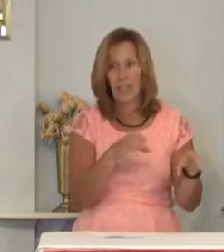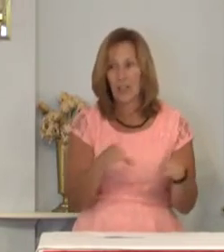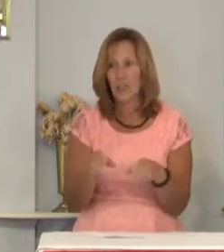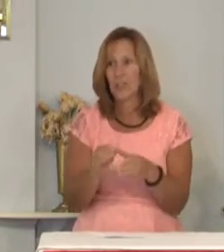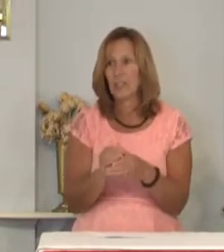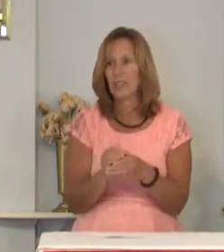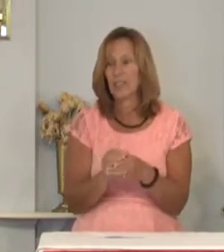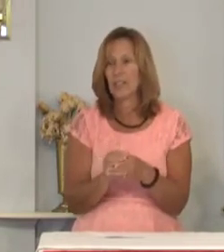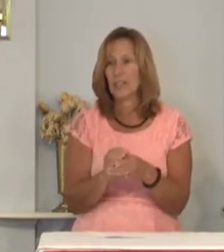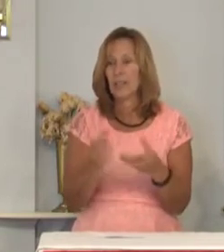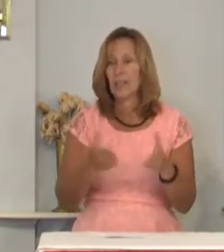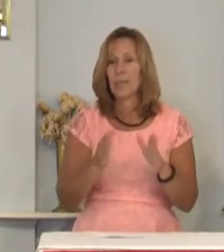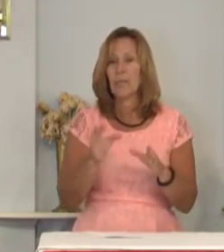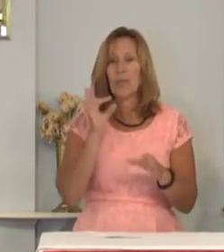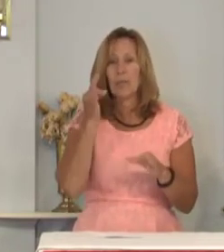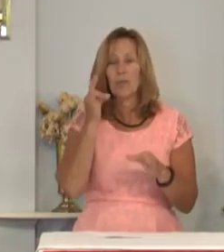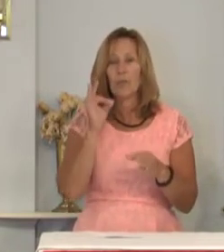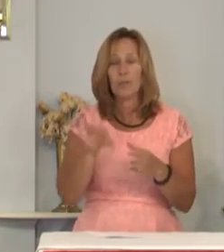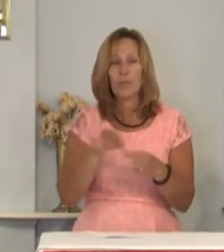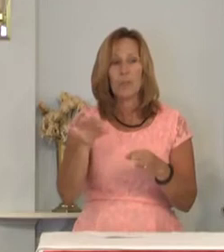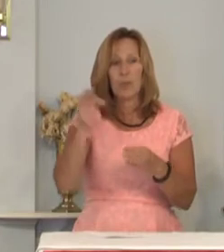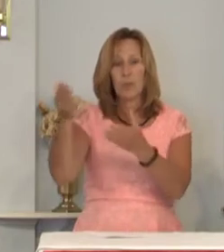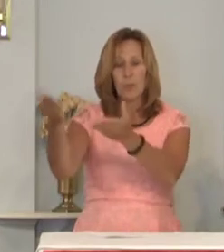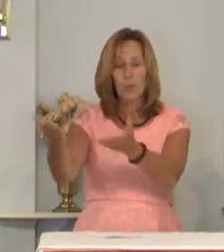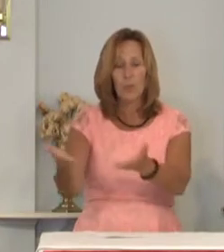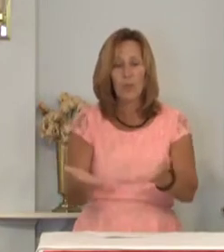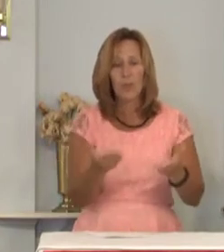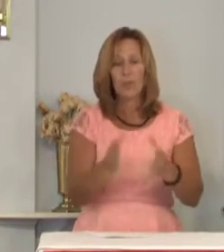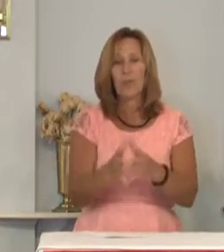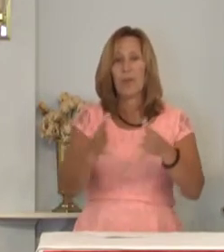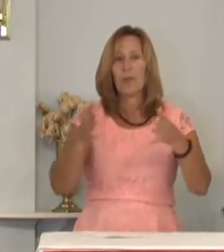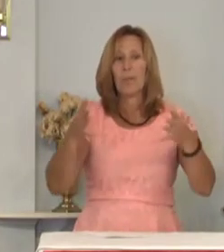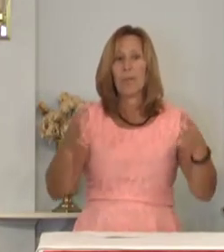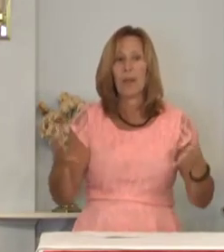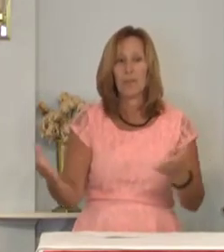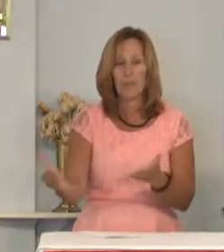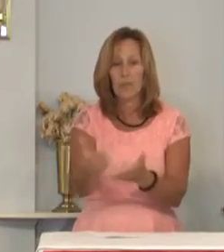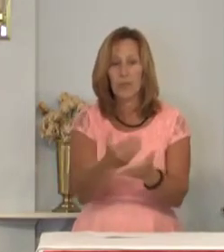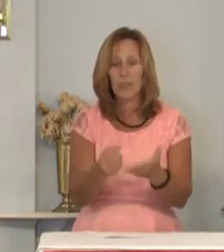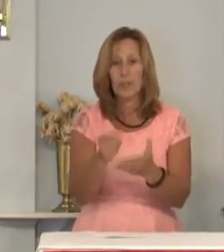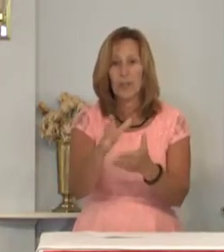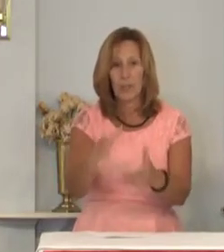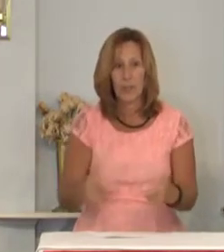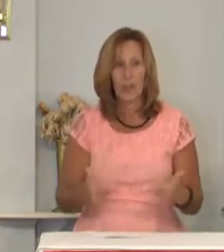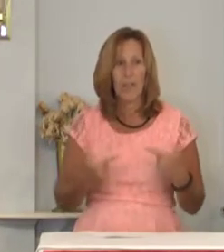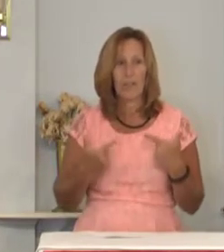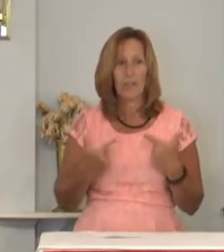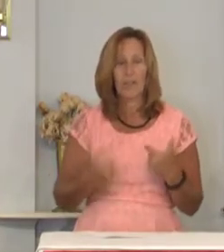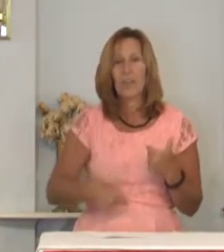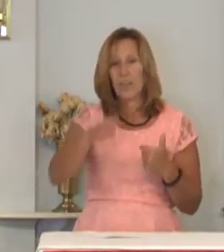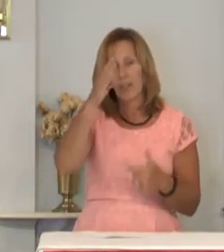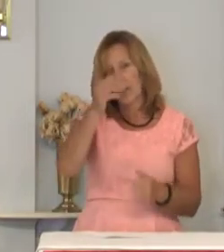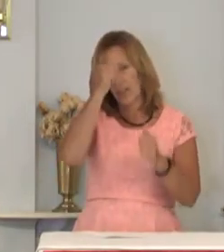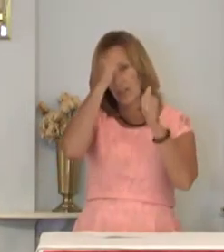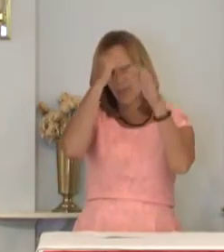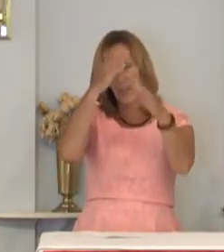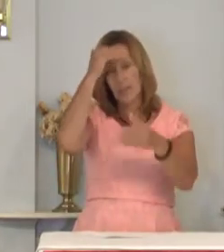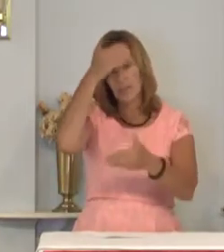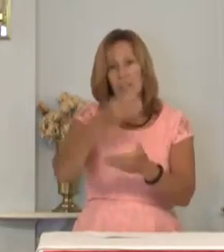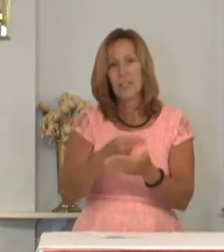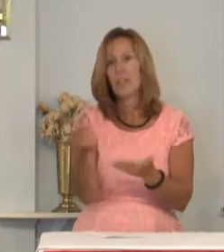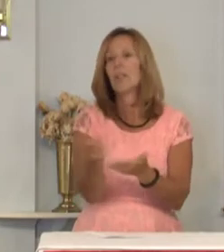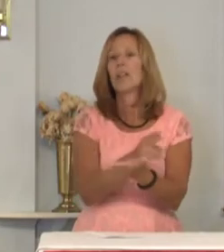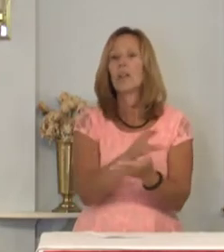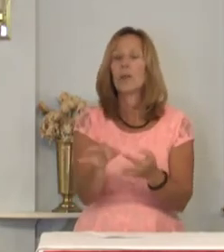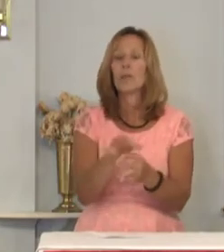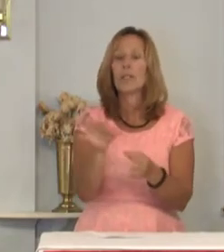May the fruitful Spirit bring forth a bountiful yield in your lives God Father Son and